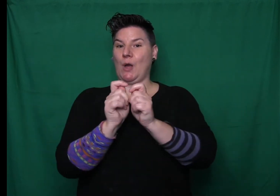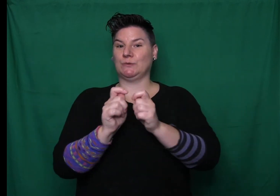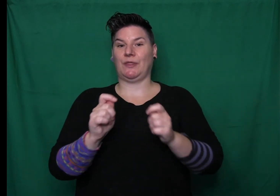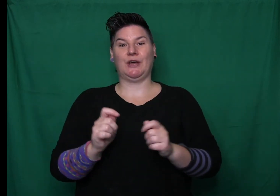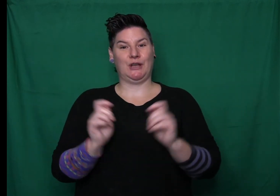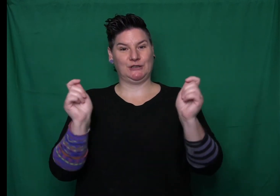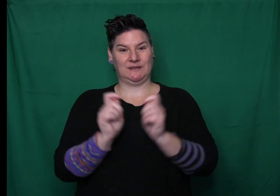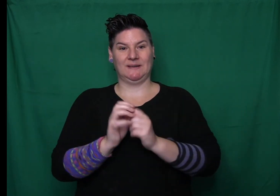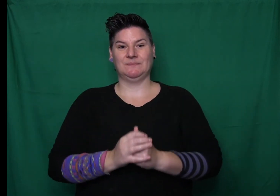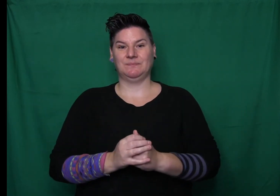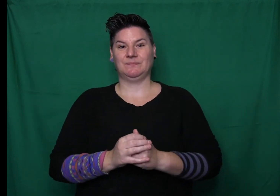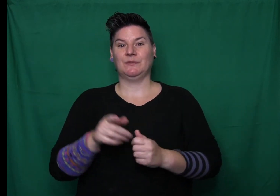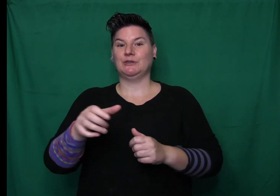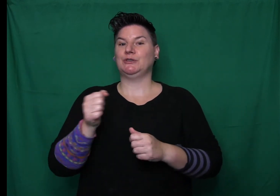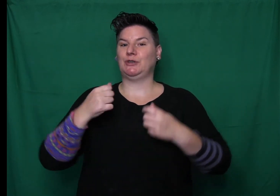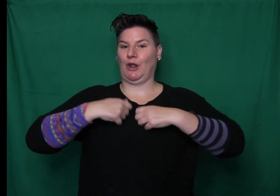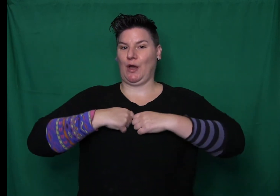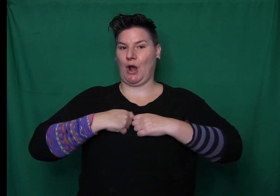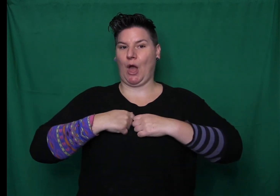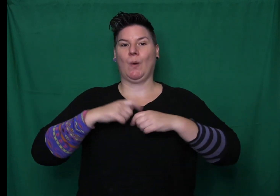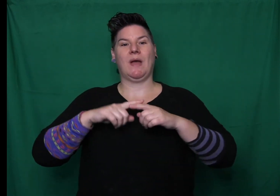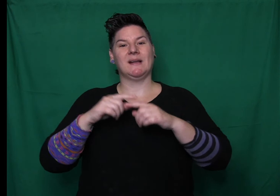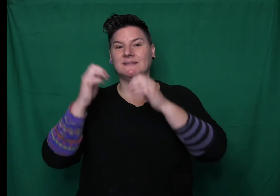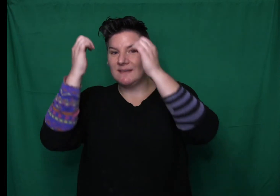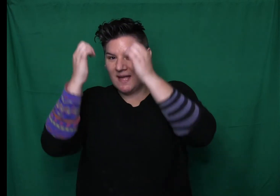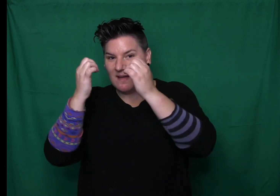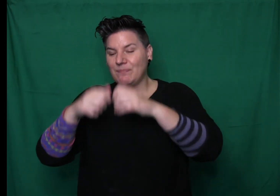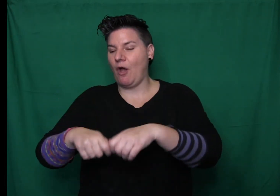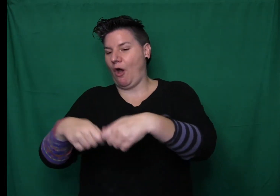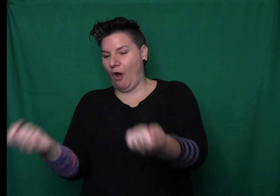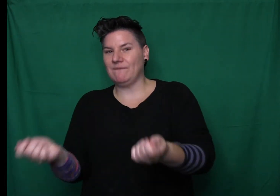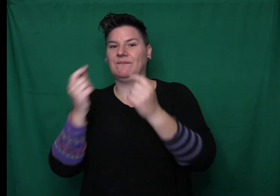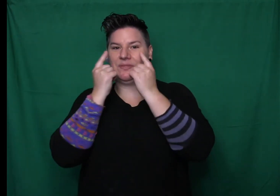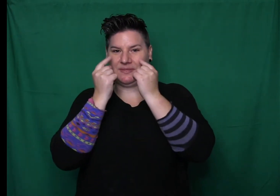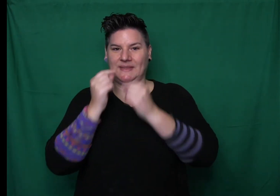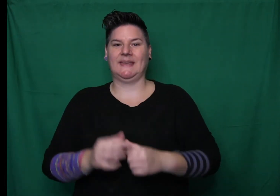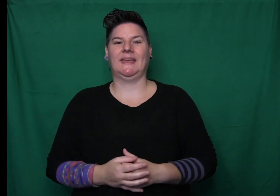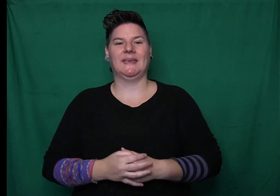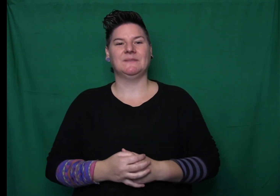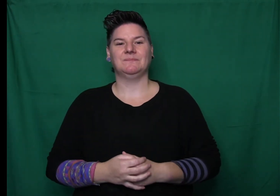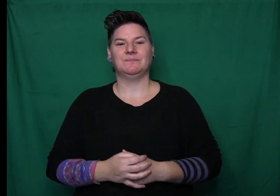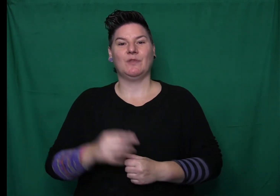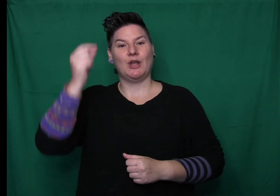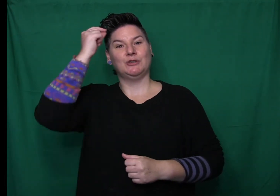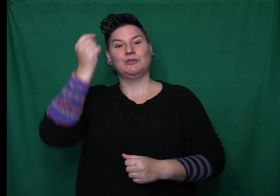Prince Gink, is galloping through the forest to save the princess. He'll be here in a minute.